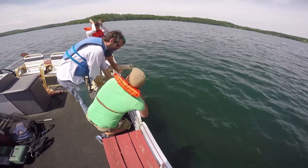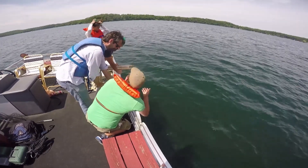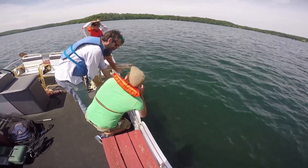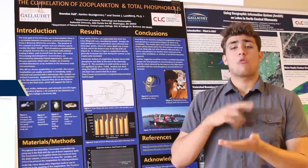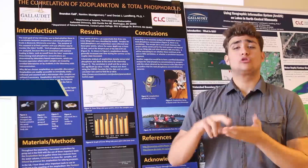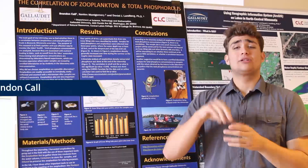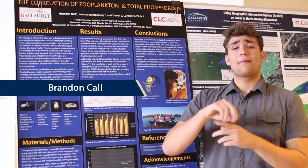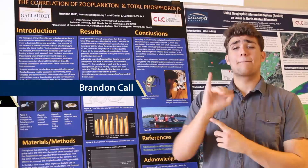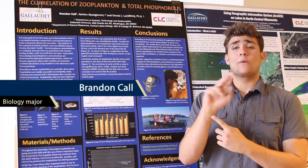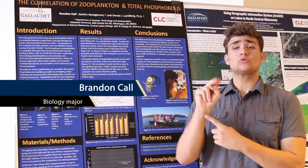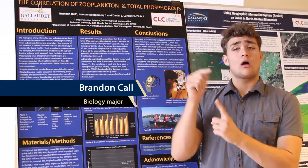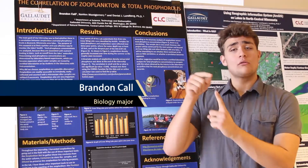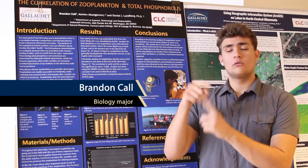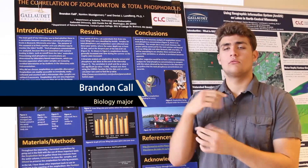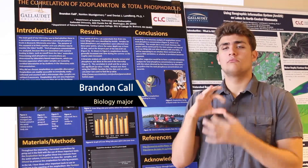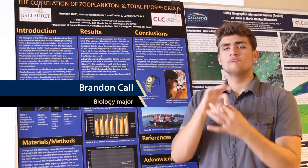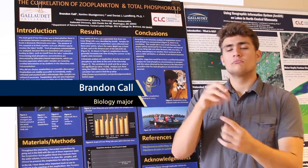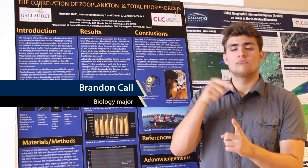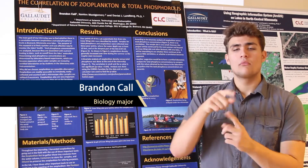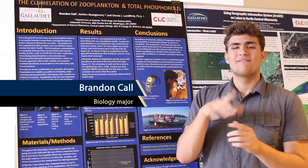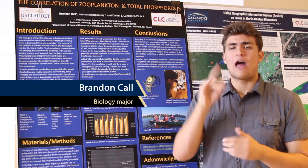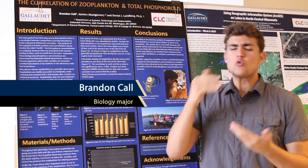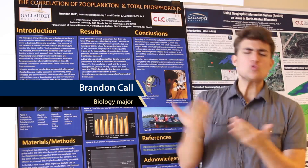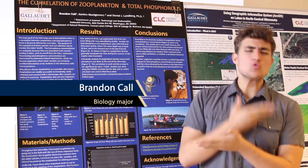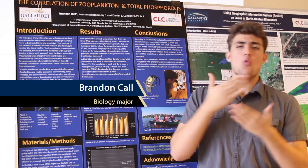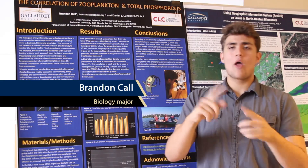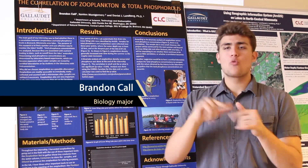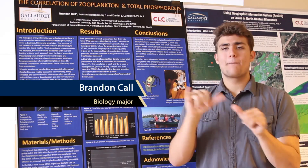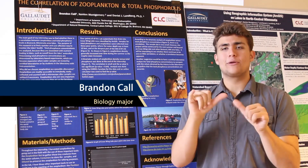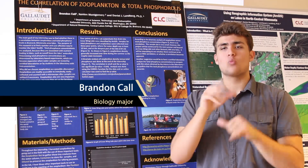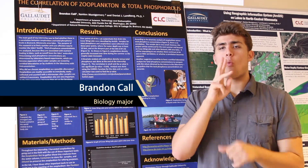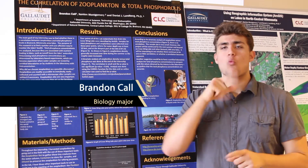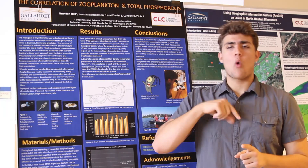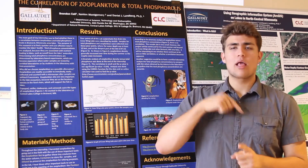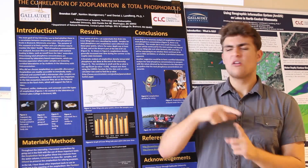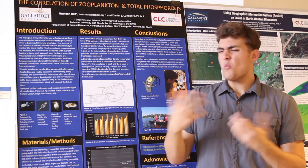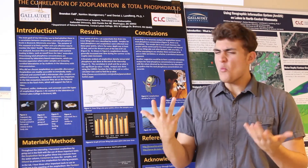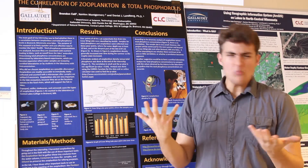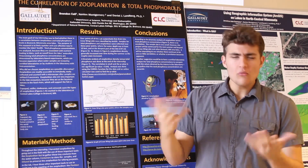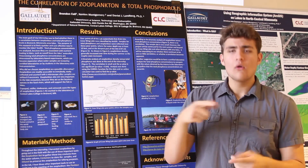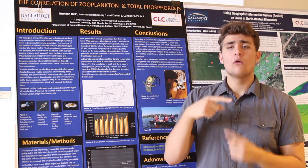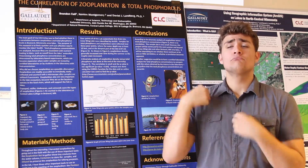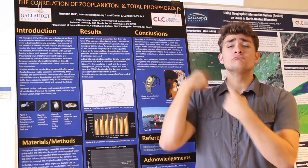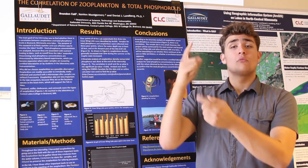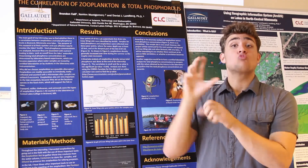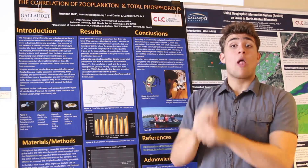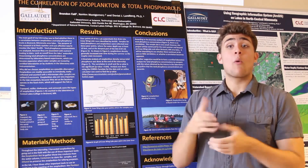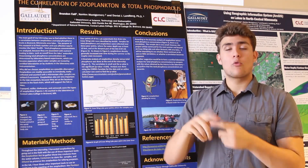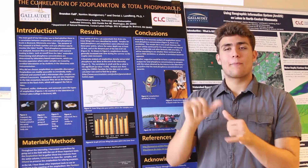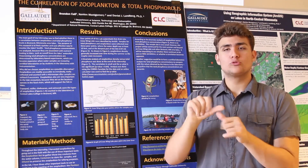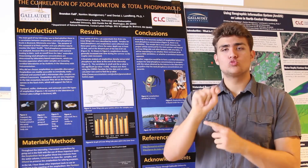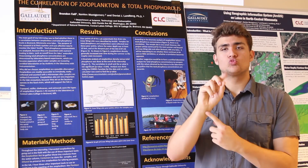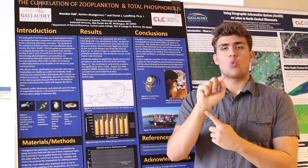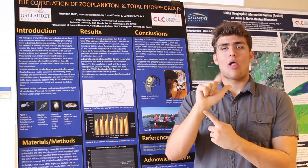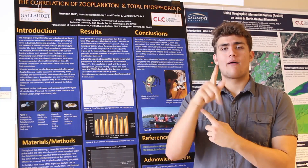Part of my research in Minnesota was to find new ways of measuring the quality of water in lakes. There's a conventional method for measuring total phosphorus.